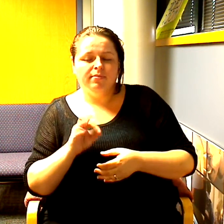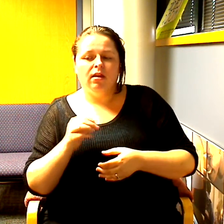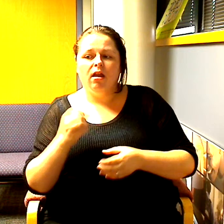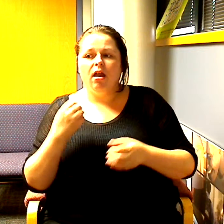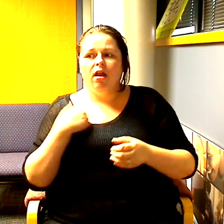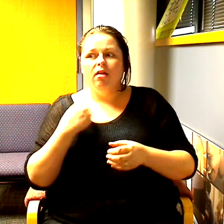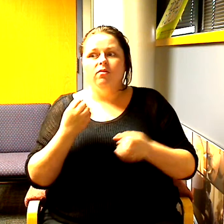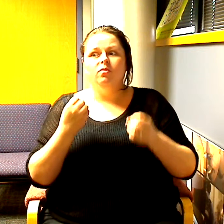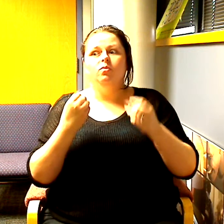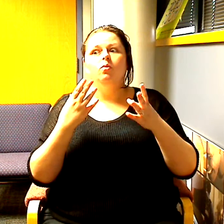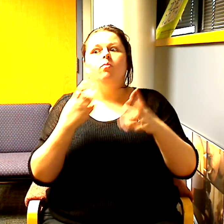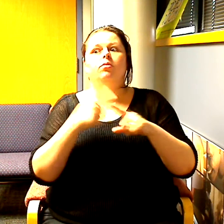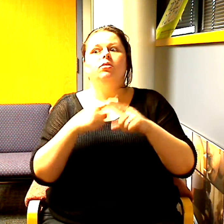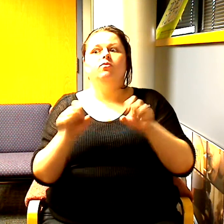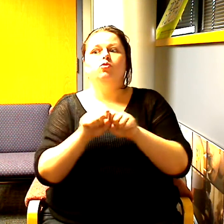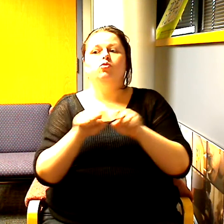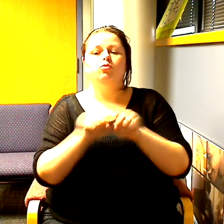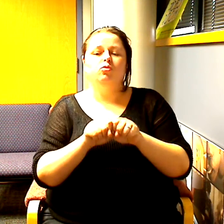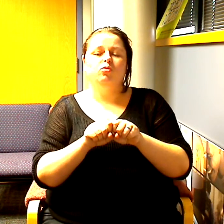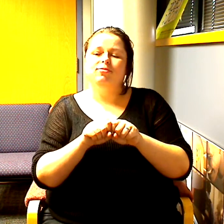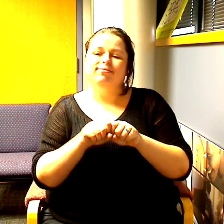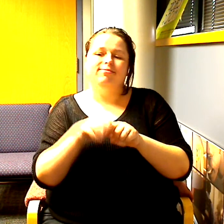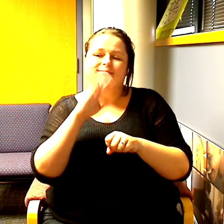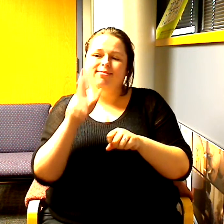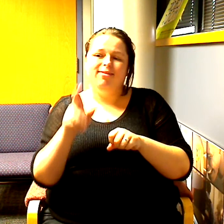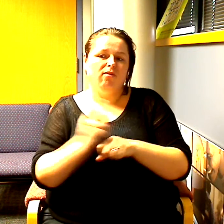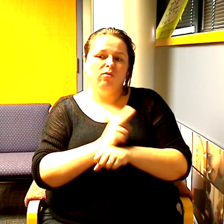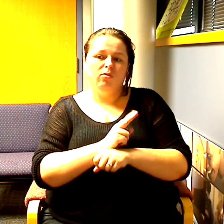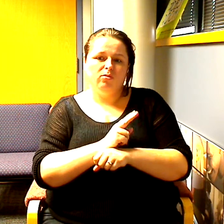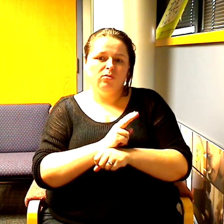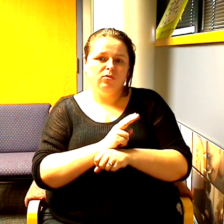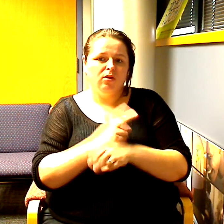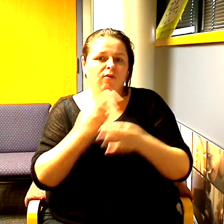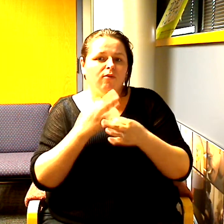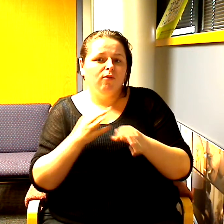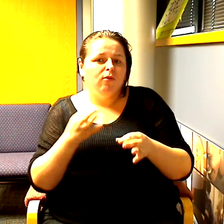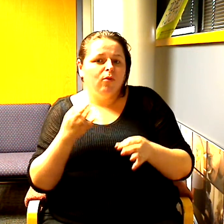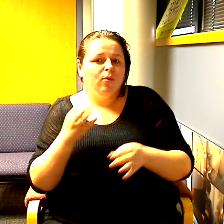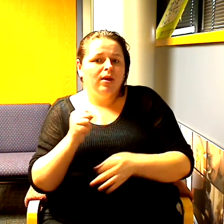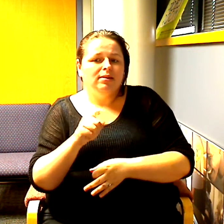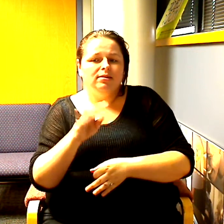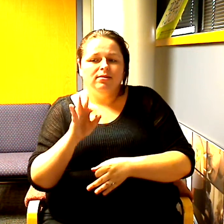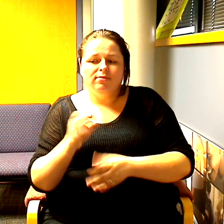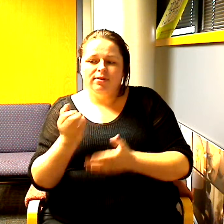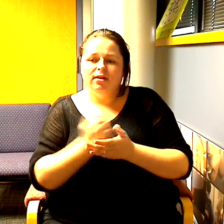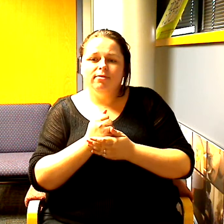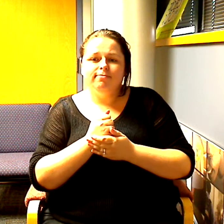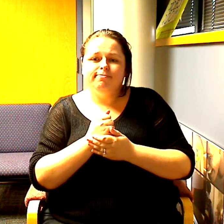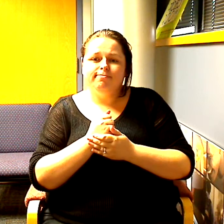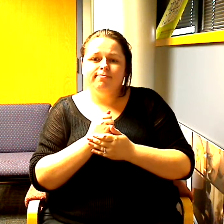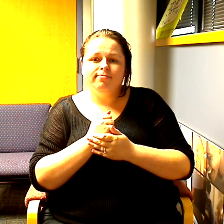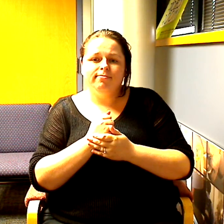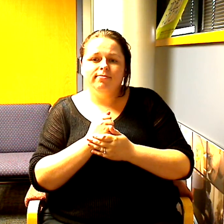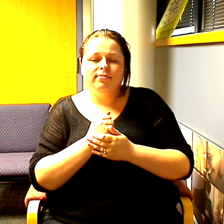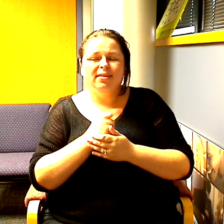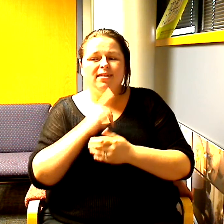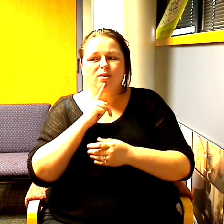which never get to wear except for earlier but the free stuff that I get is the free stuff that I get in real life and that's what we don't like to talk about